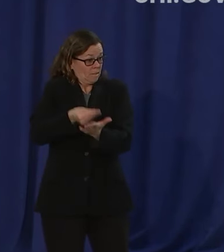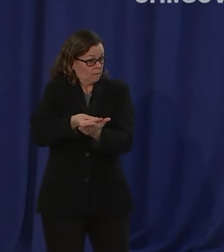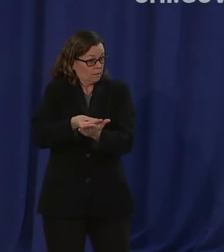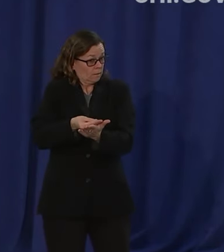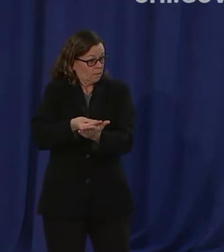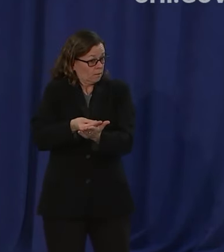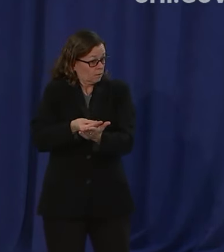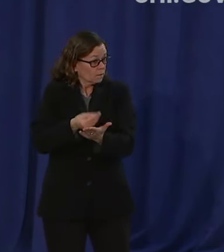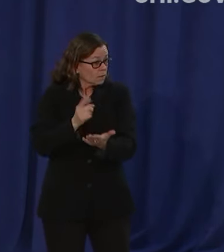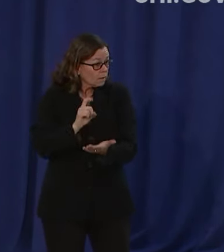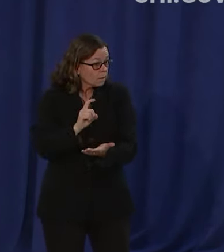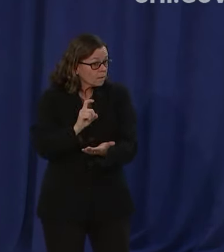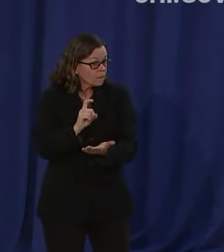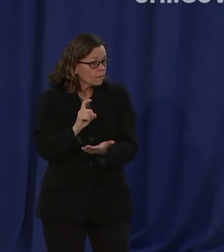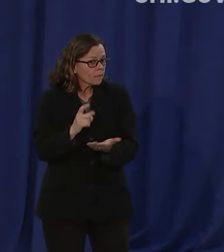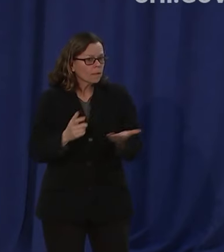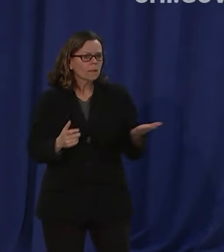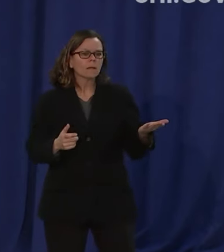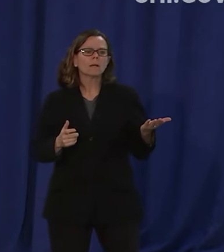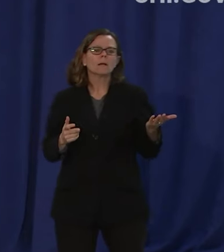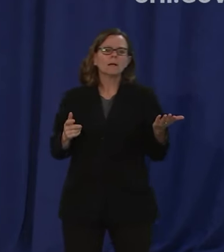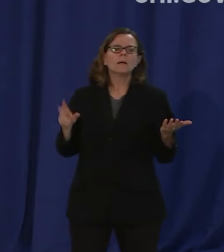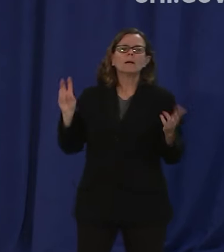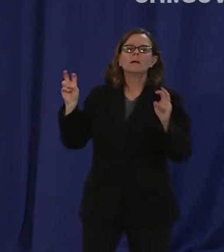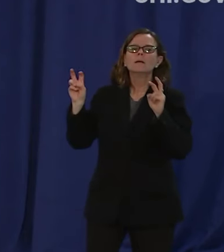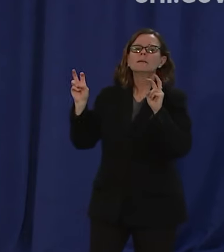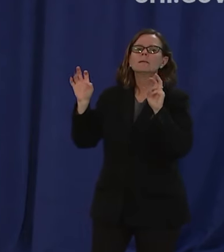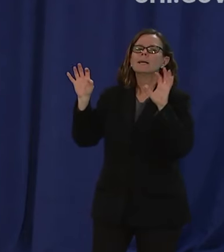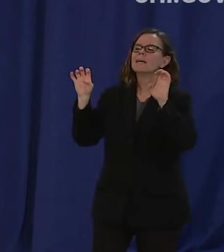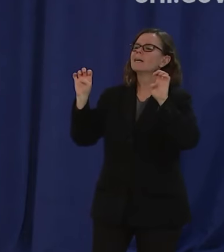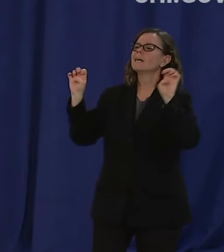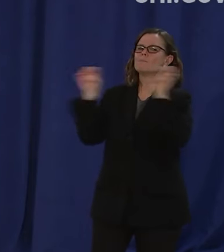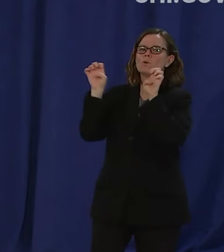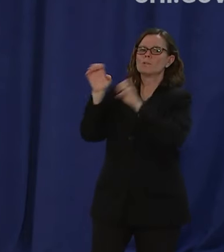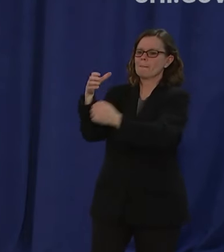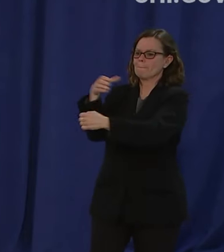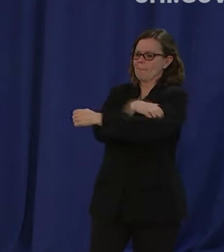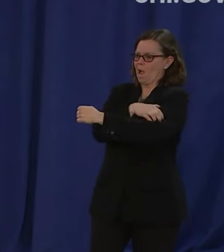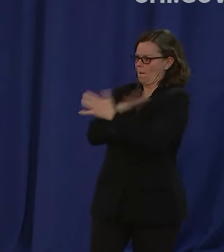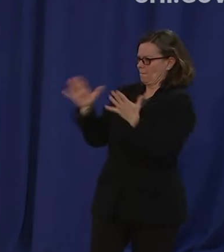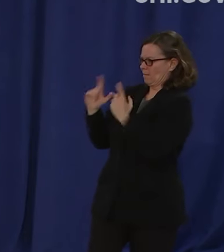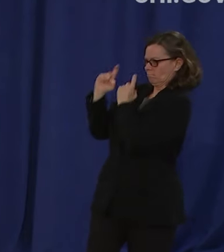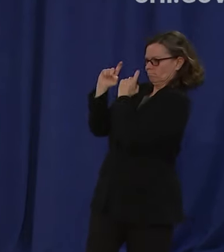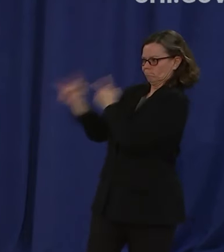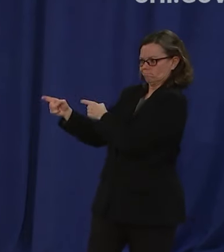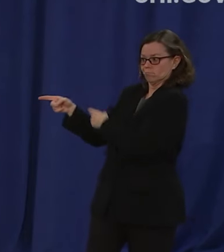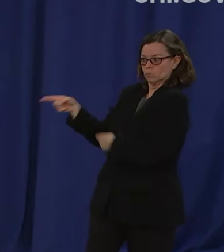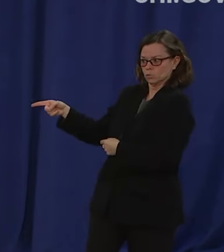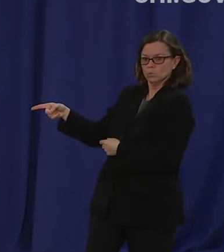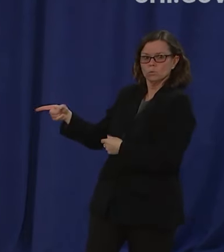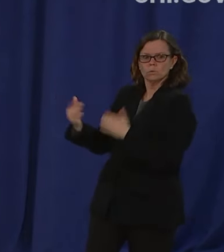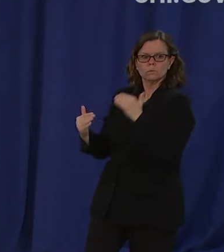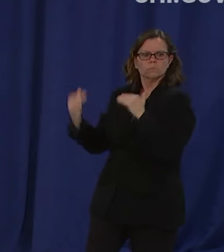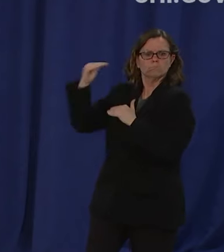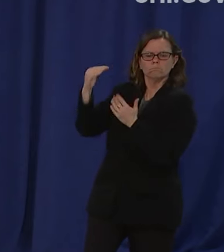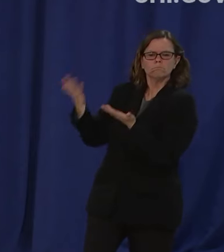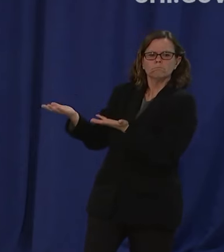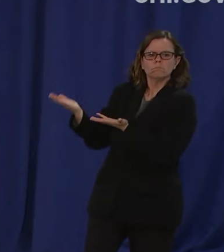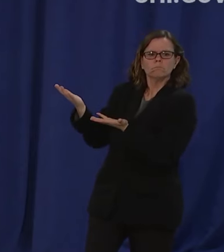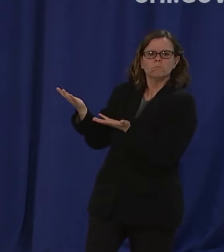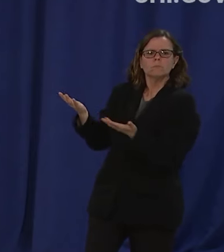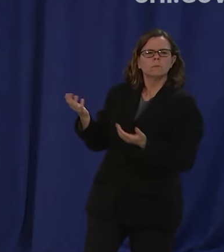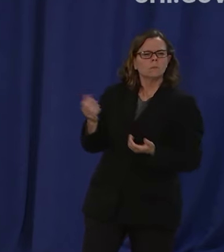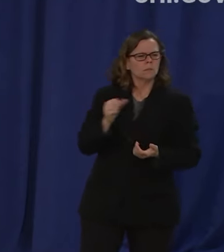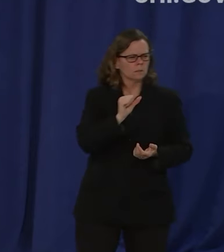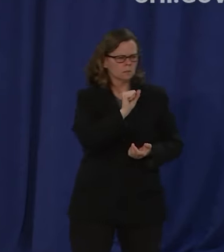provides specificity it's around the emergency powers ordinance yeah um the budget ordinance uh well first of all um